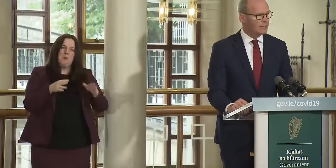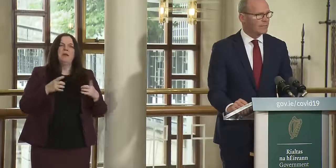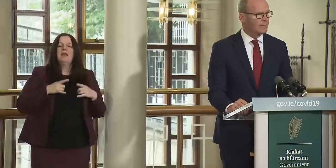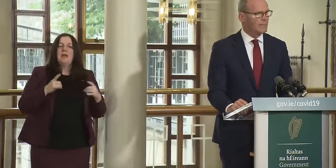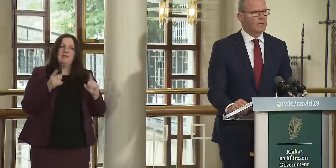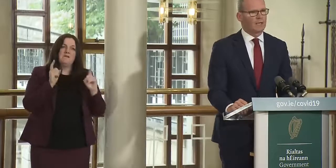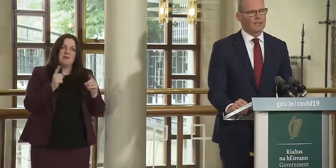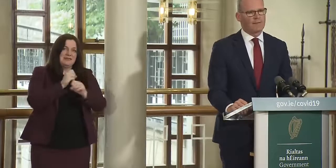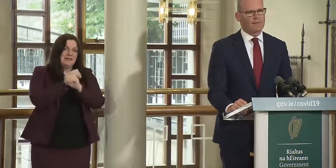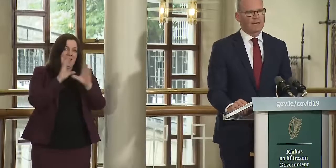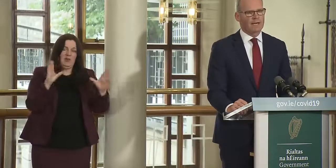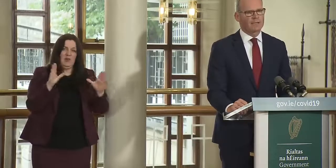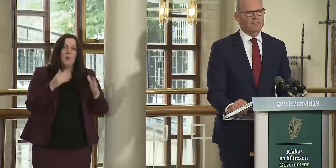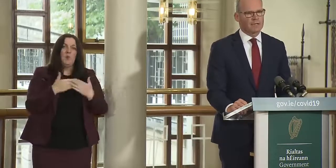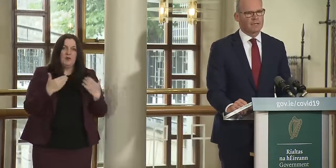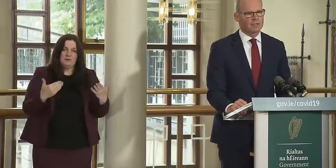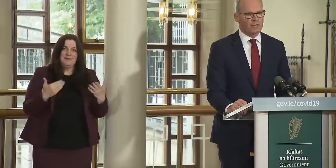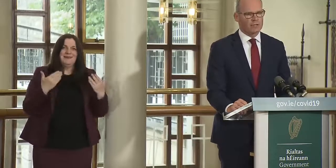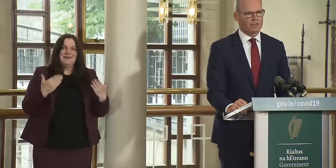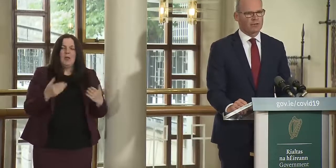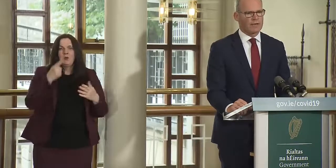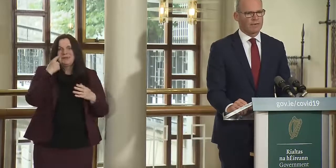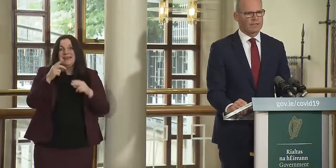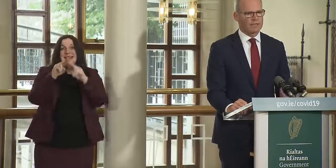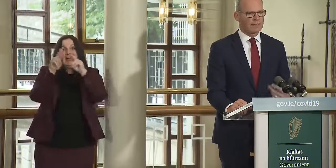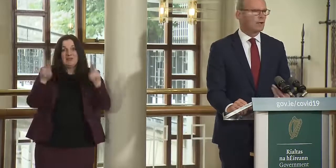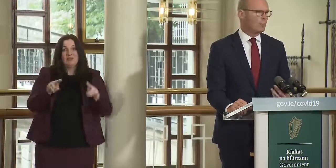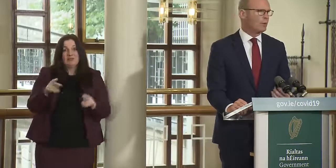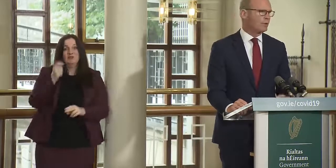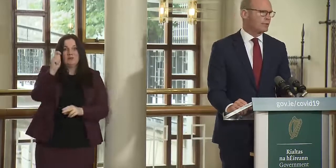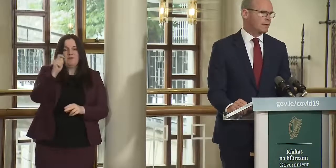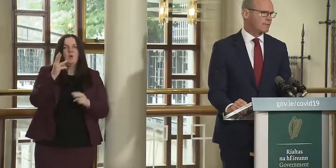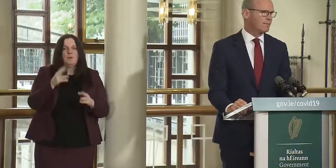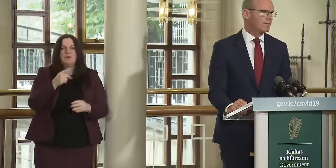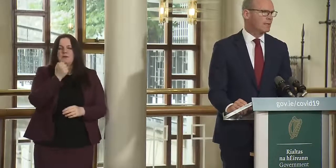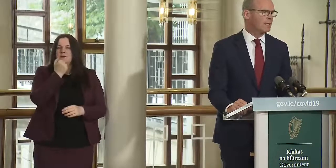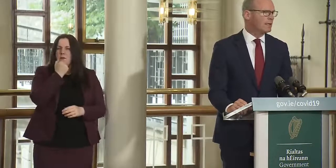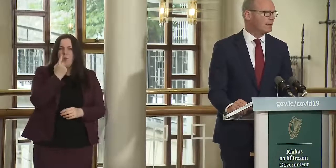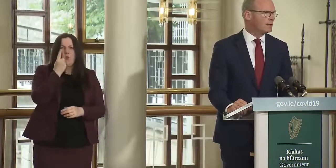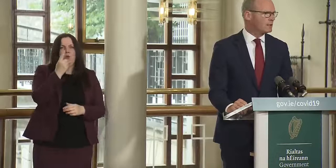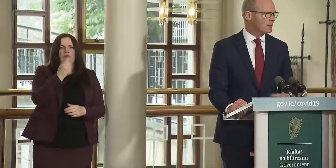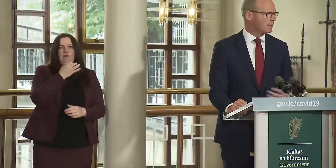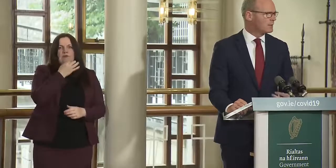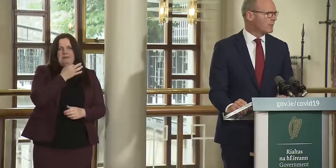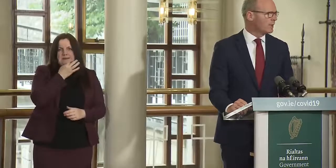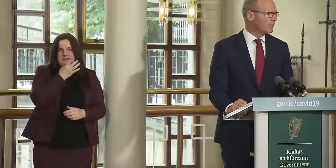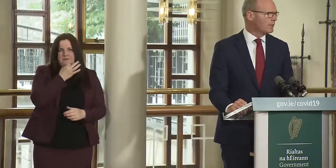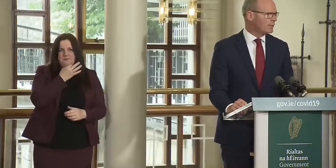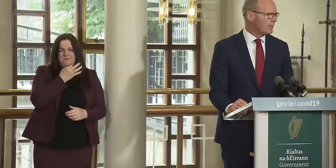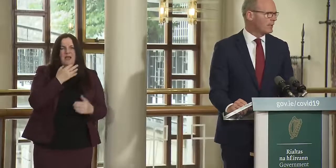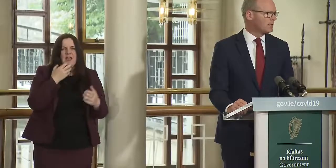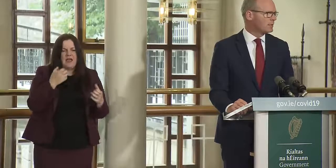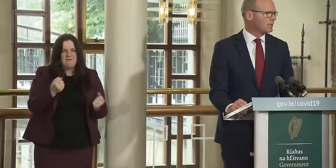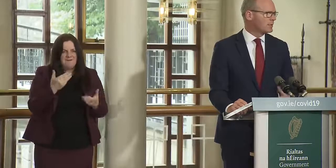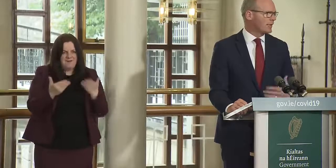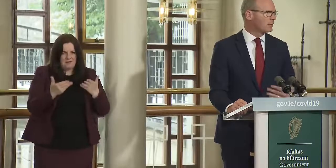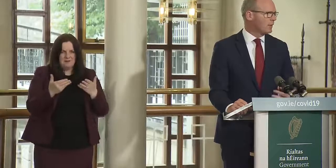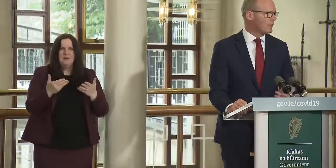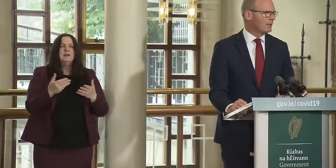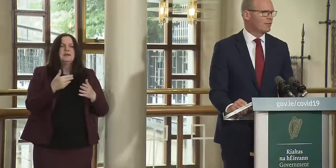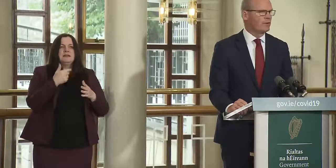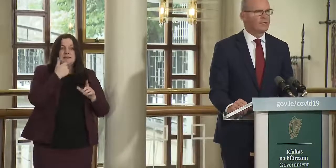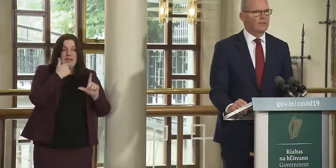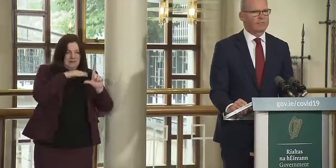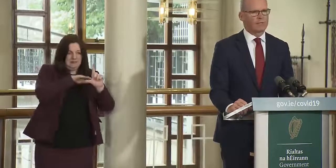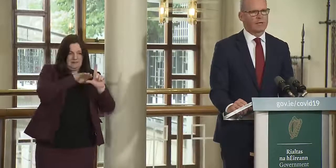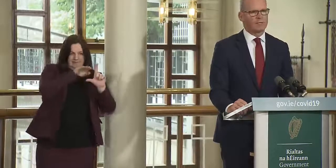very clear uh that they now see international travel as the number one risk in terms of contributing to a second